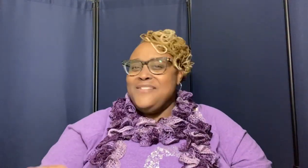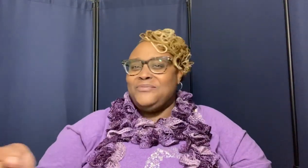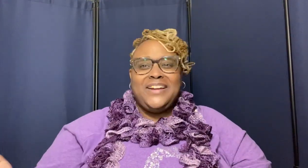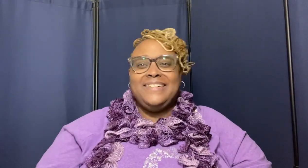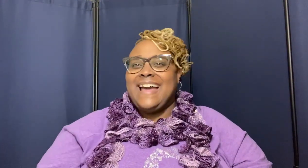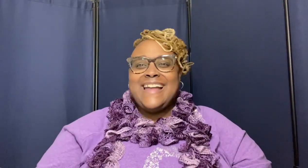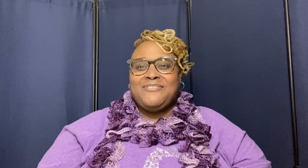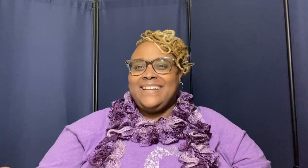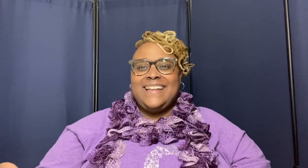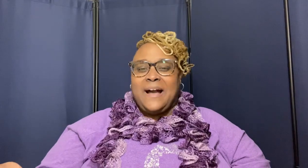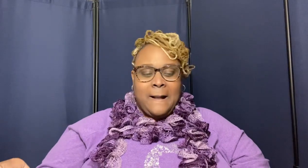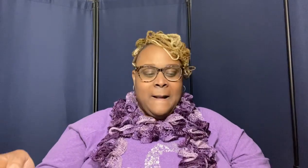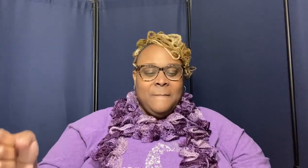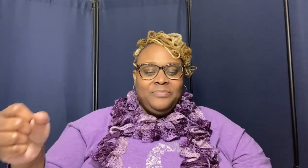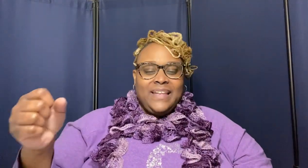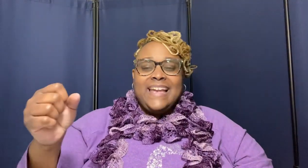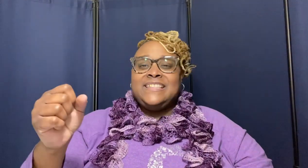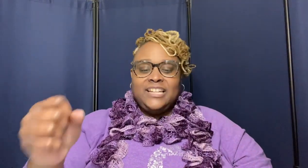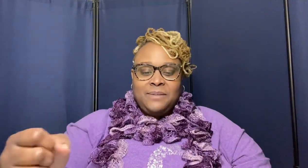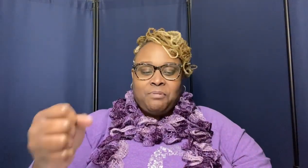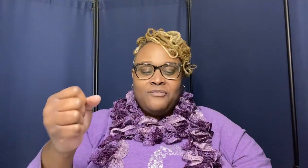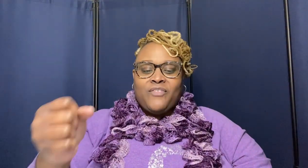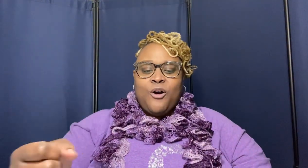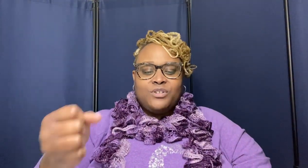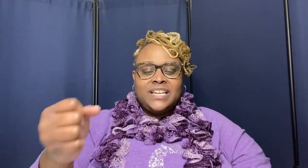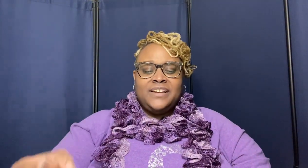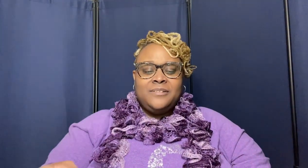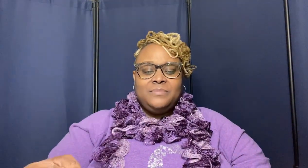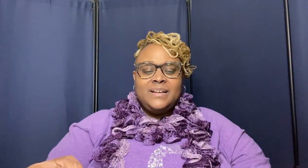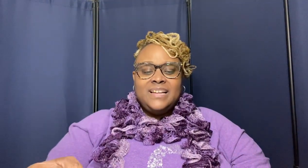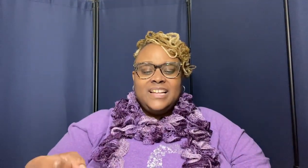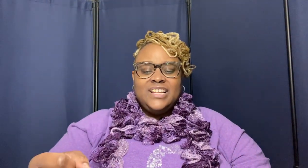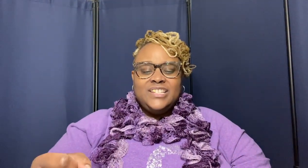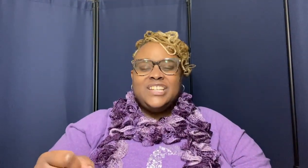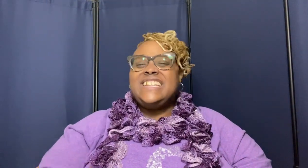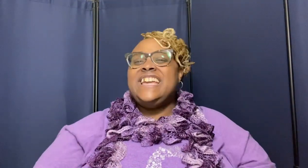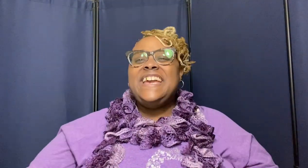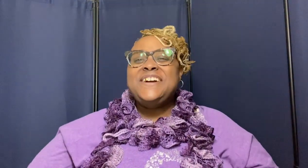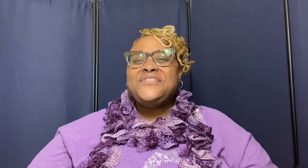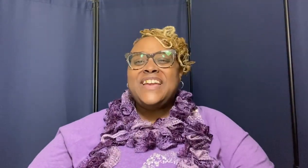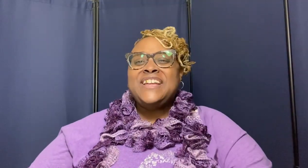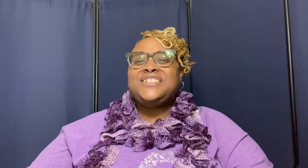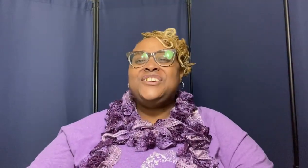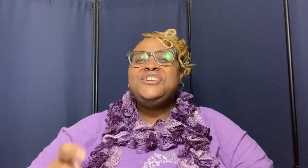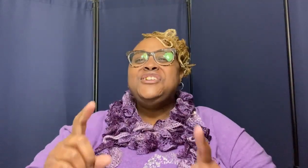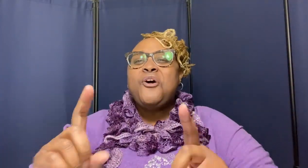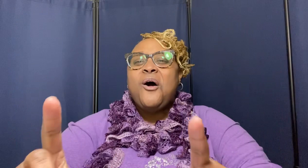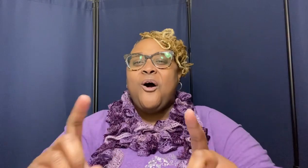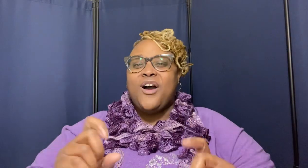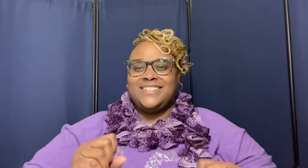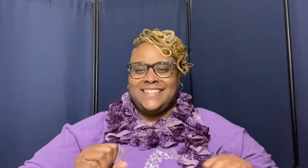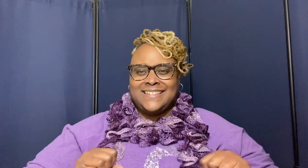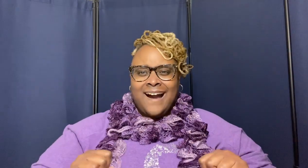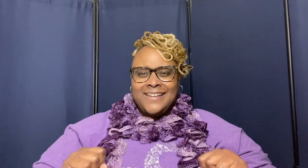feel that right now until it provokes him to give into your heart to desires